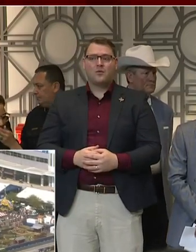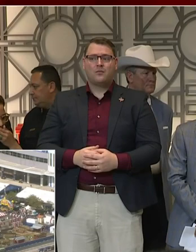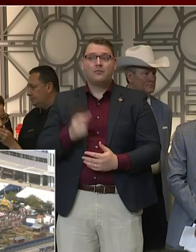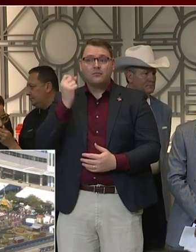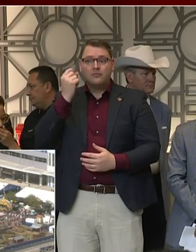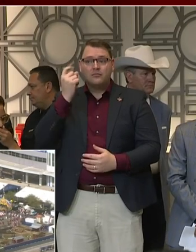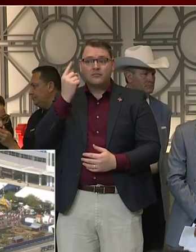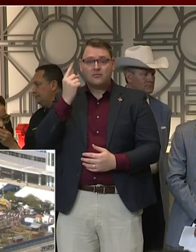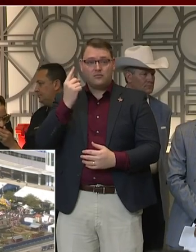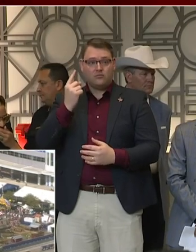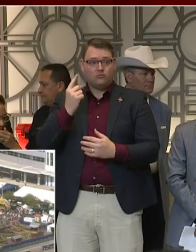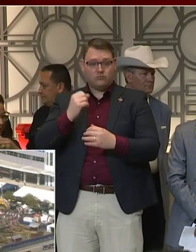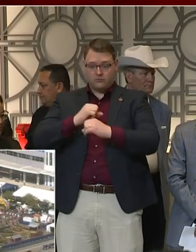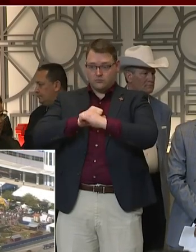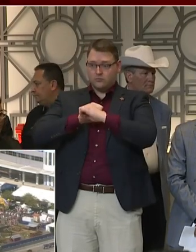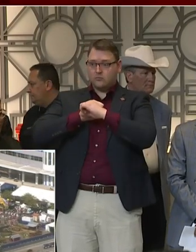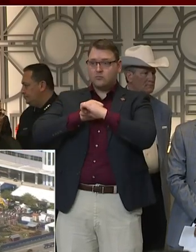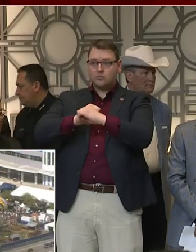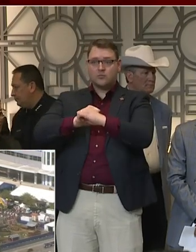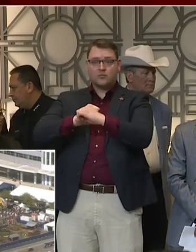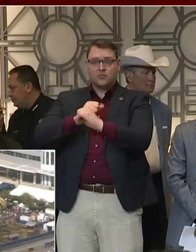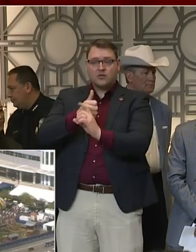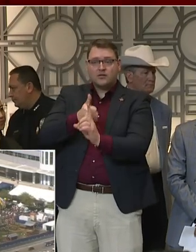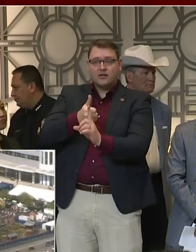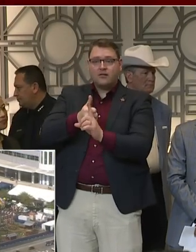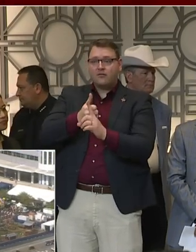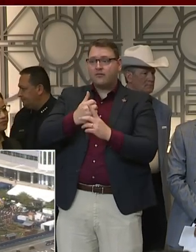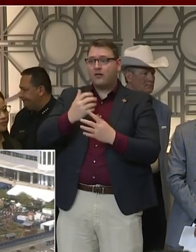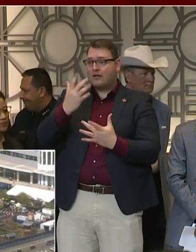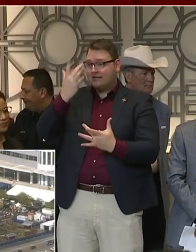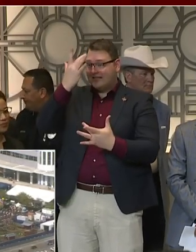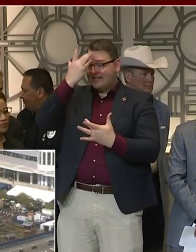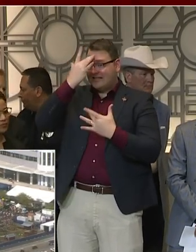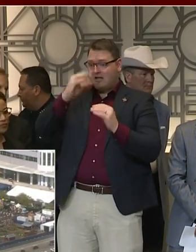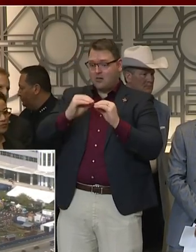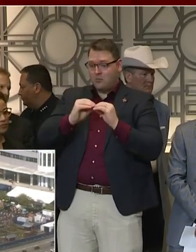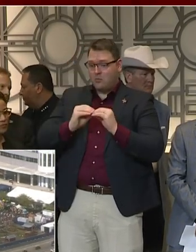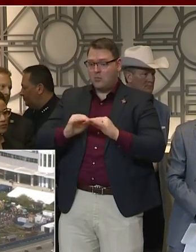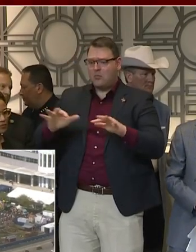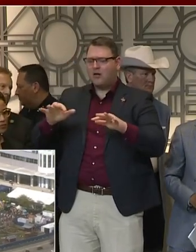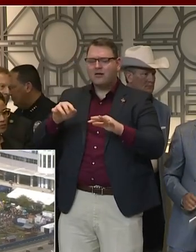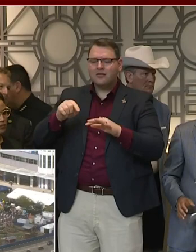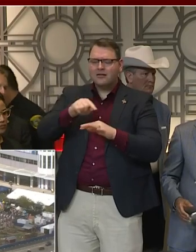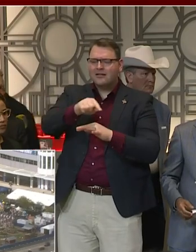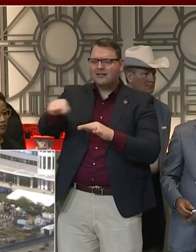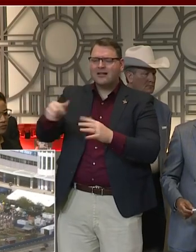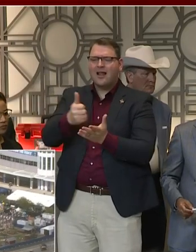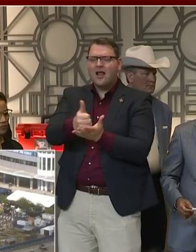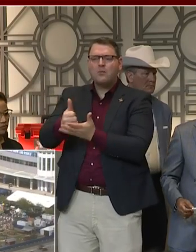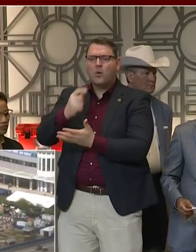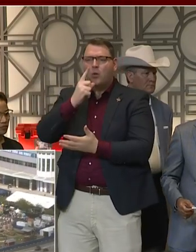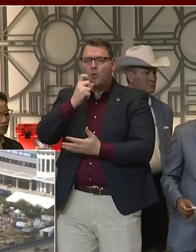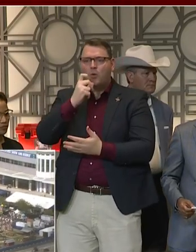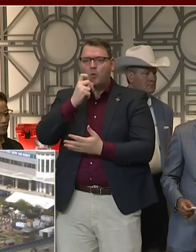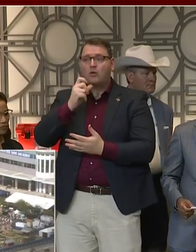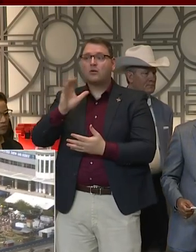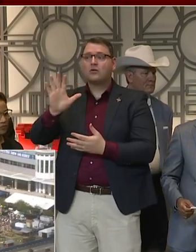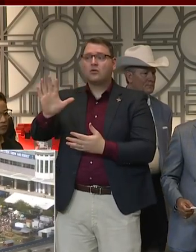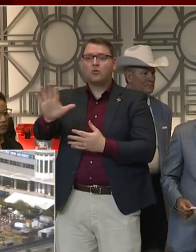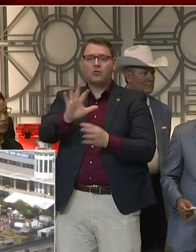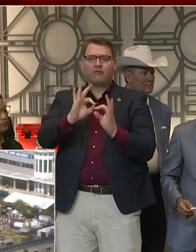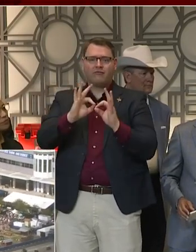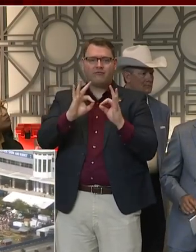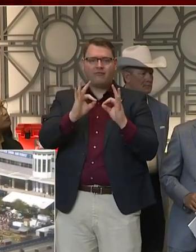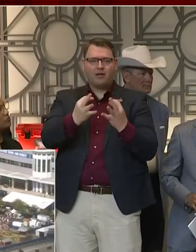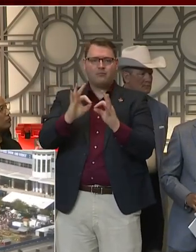for your elders nearby, for the people that are really most at risk. We want you to take all